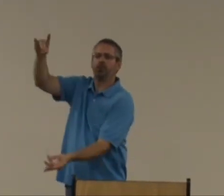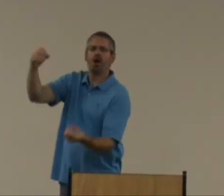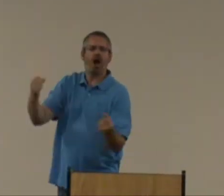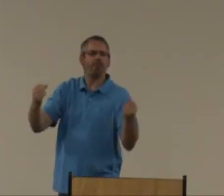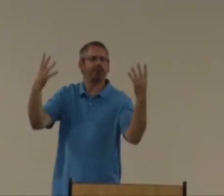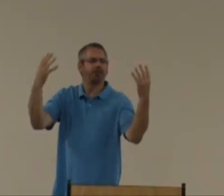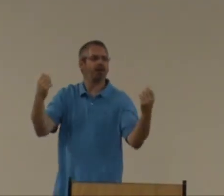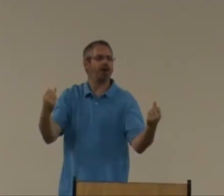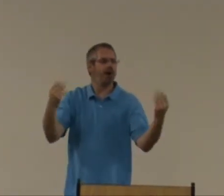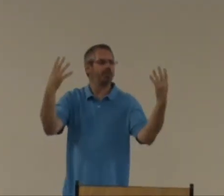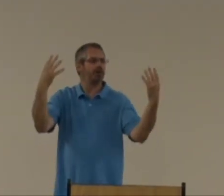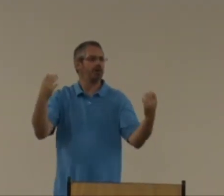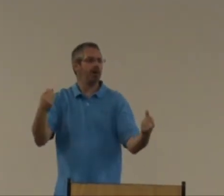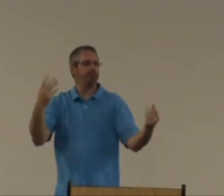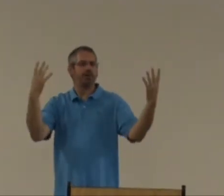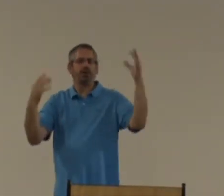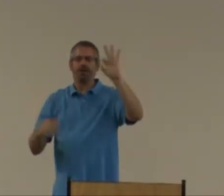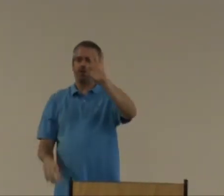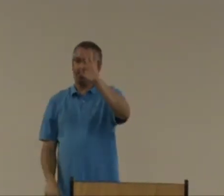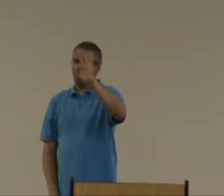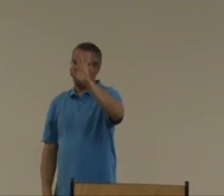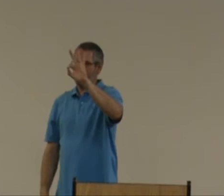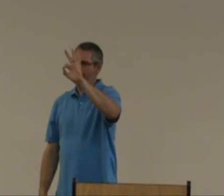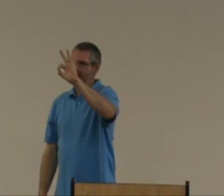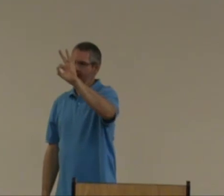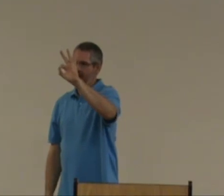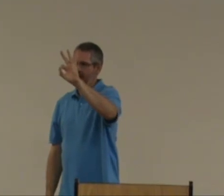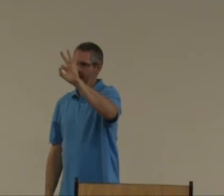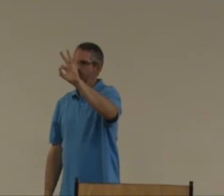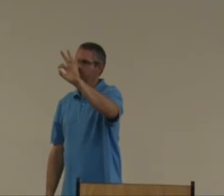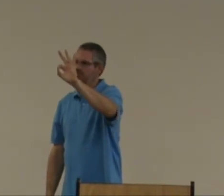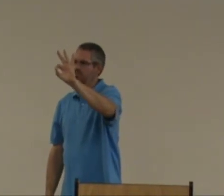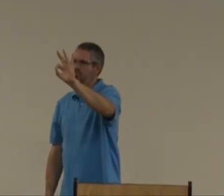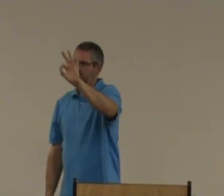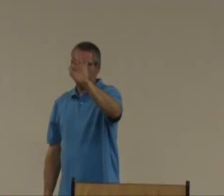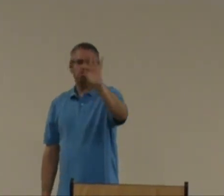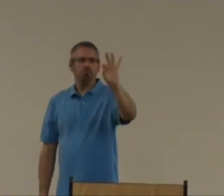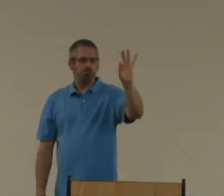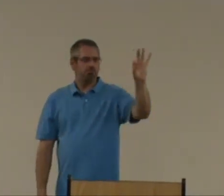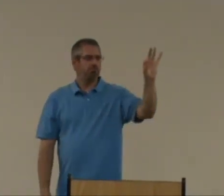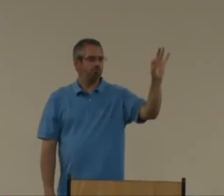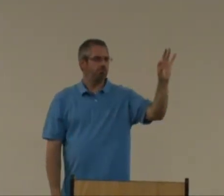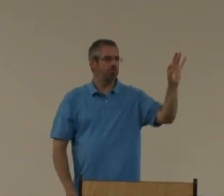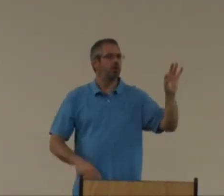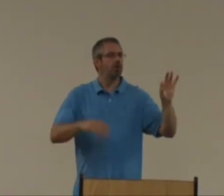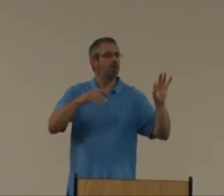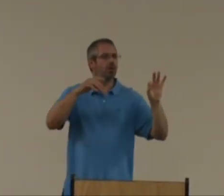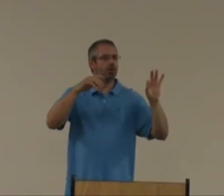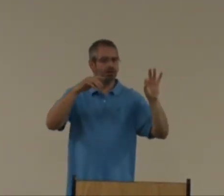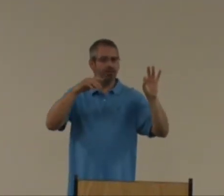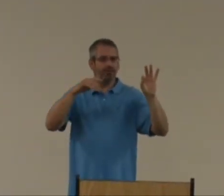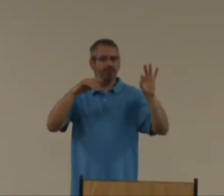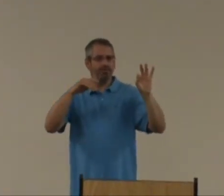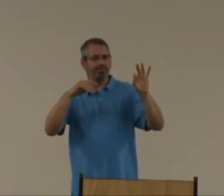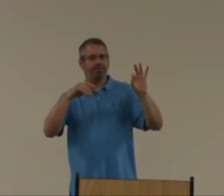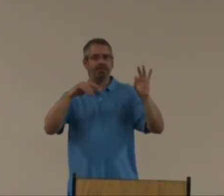Spirit. How many spirits? spirit? Nine spirits. Nine. Who's in spirit? How about who's in spirit?